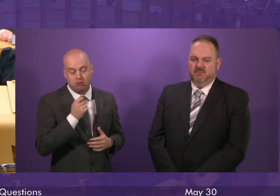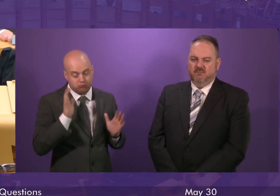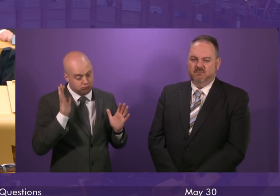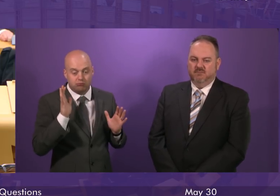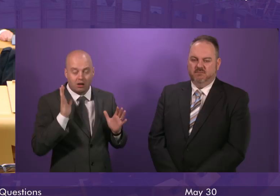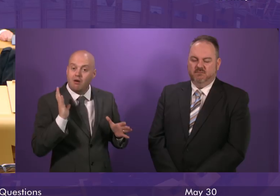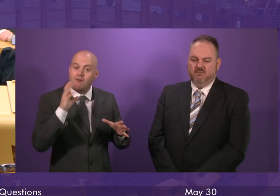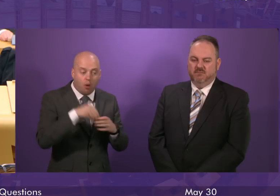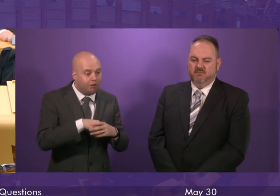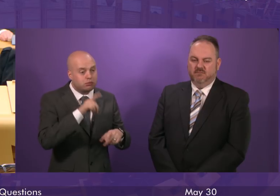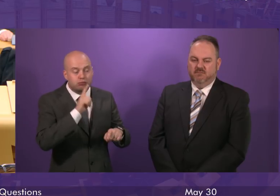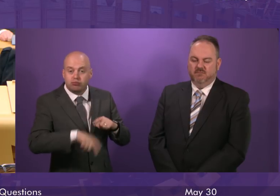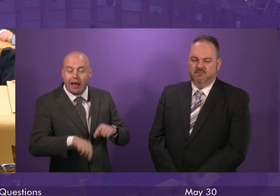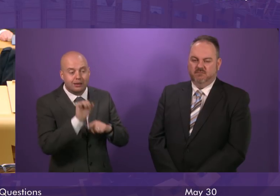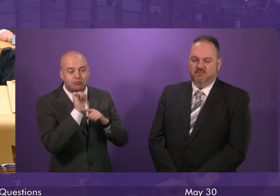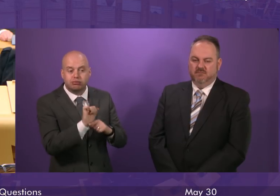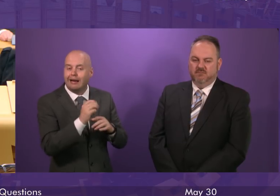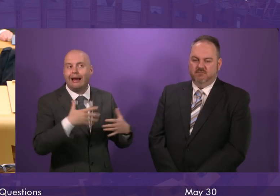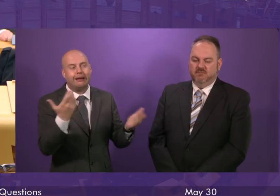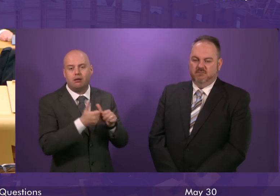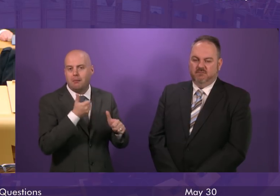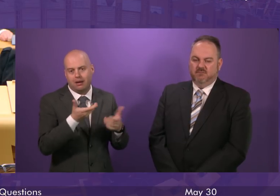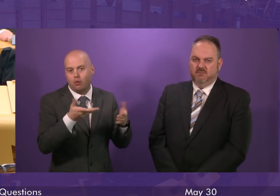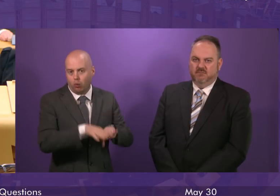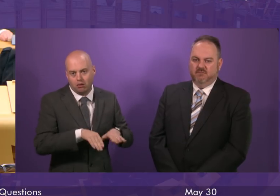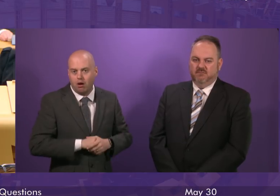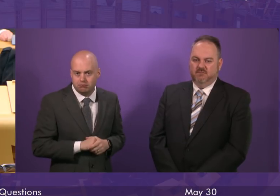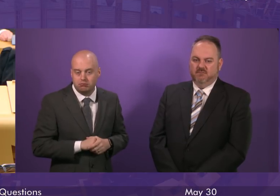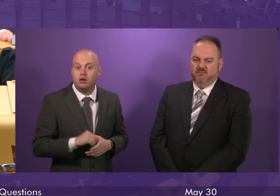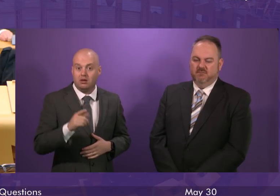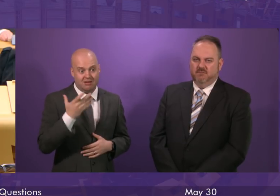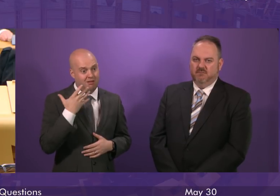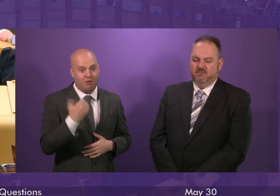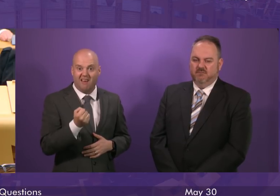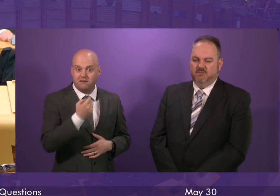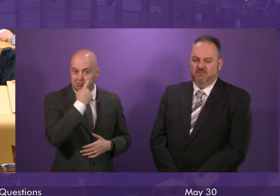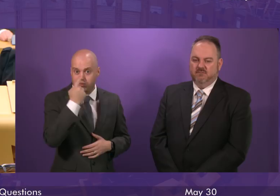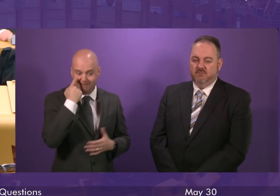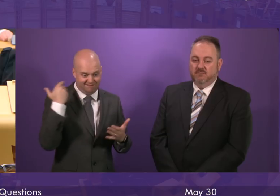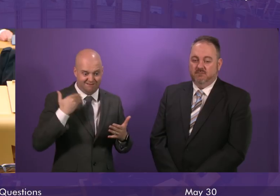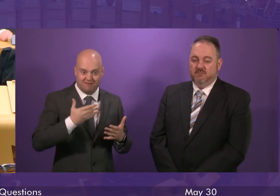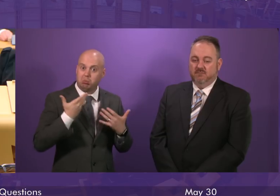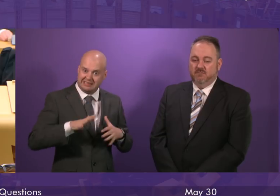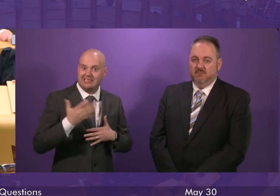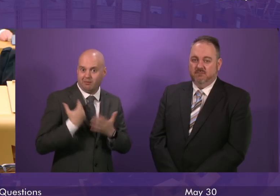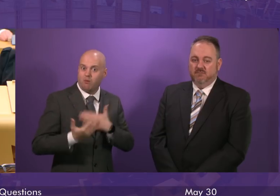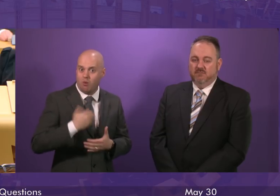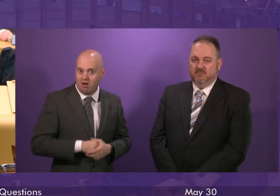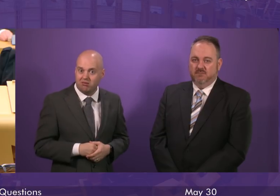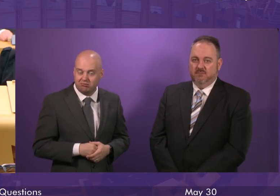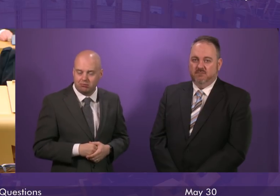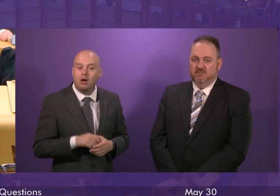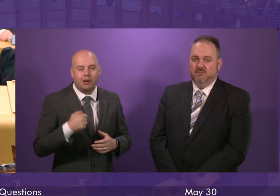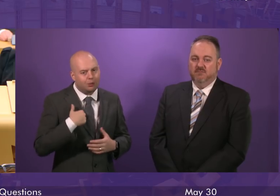As I have demonstrated with the examples I've already used, we've got a track record in doing that. But we also have responsibilities